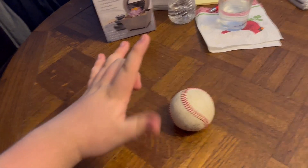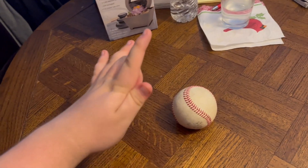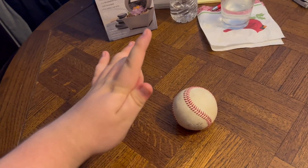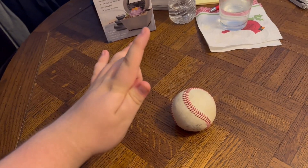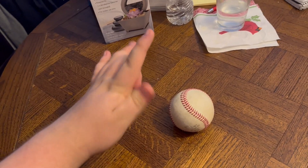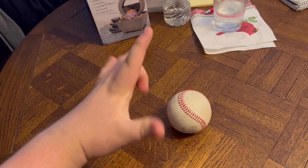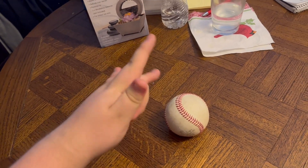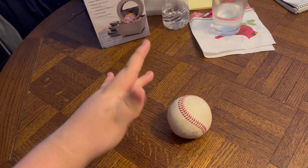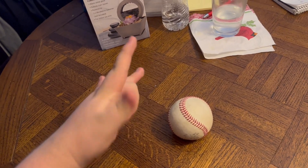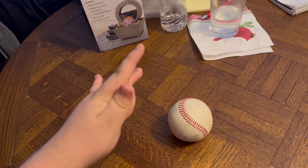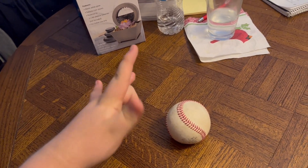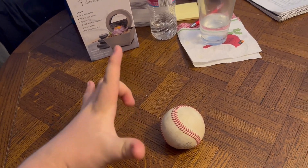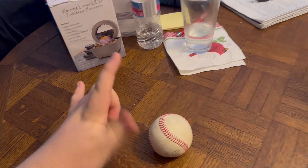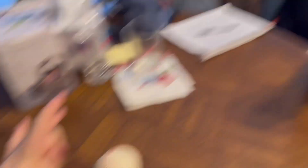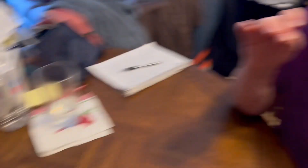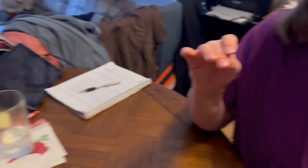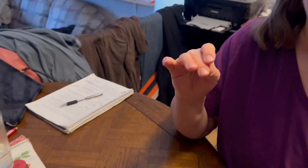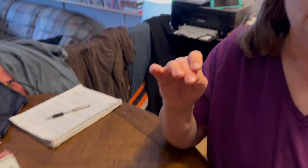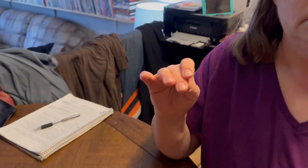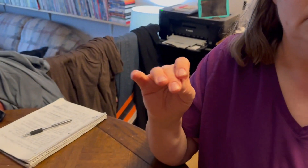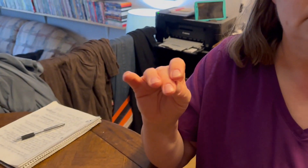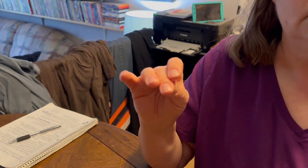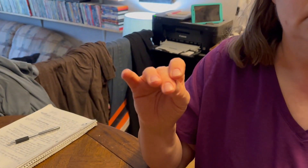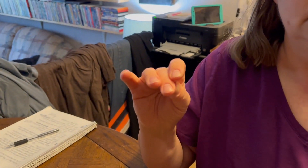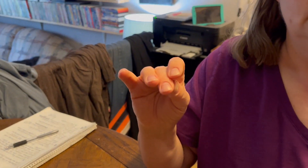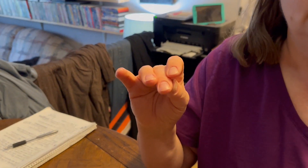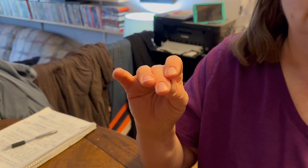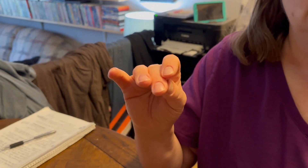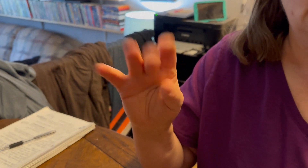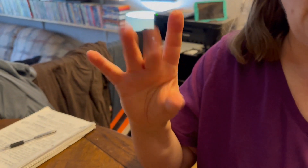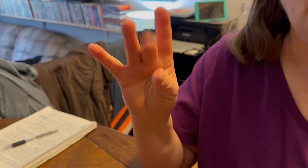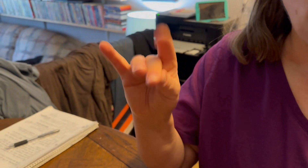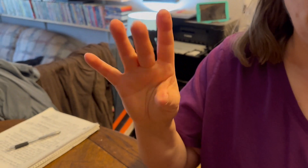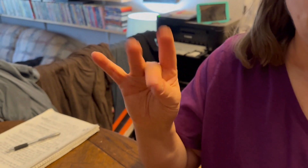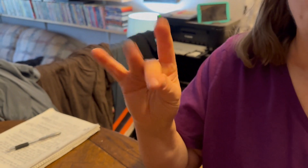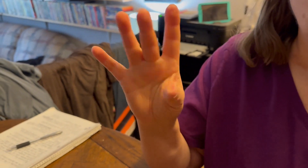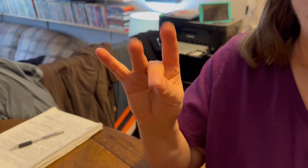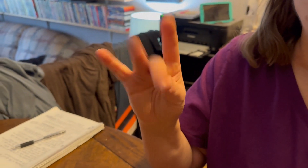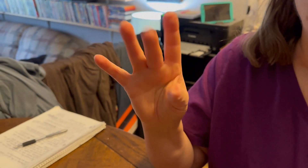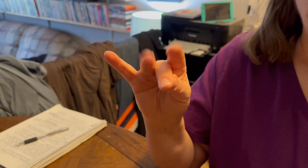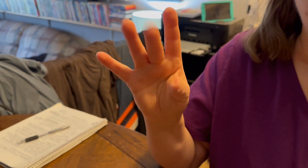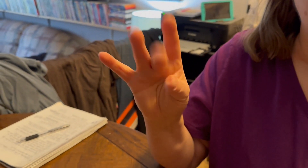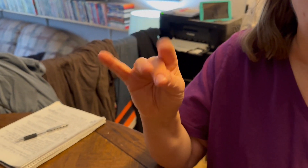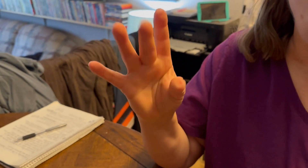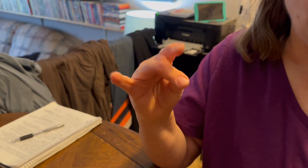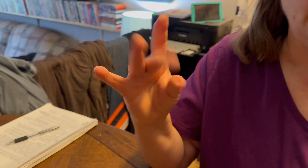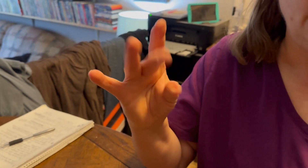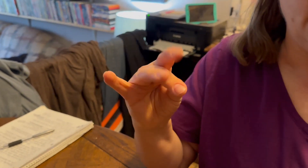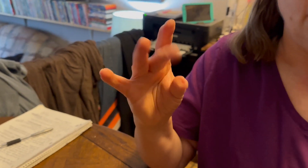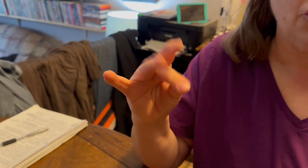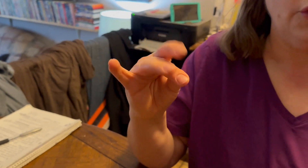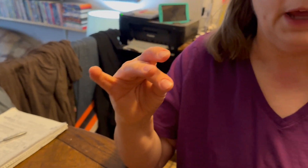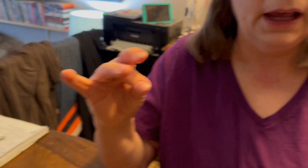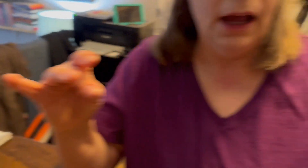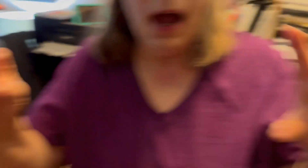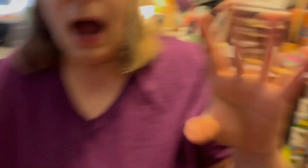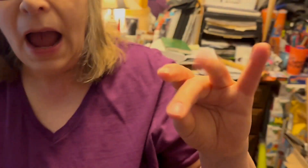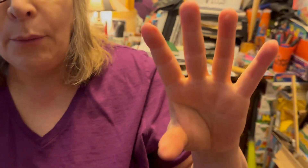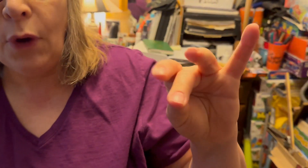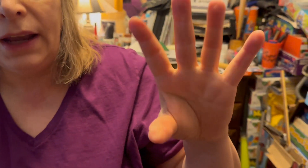you ready for this I'm ready let's go let's play some ball what do you think Judy I'm ready